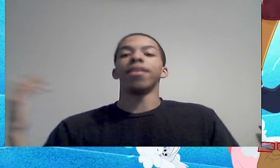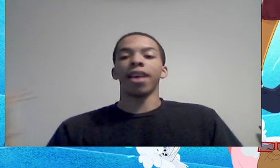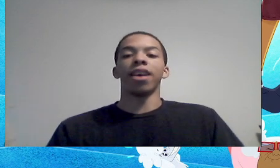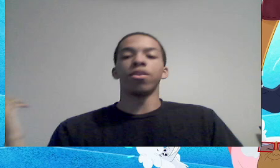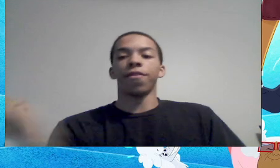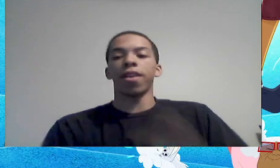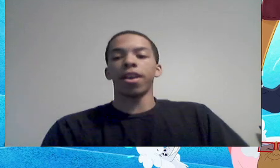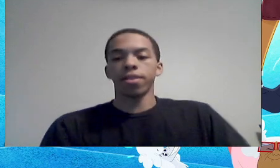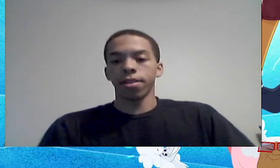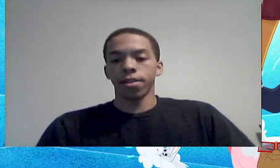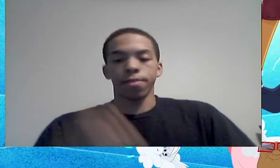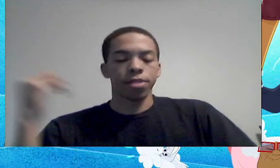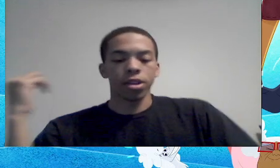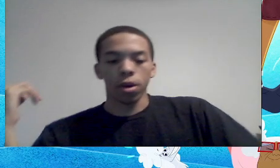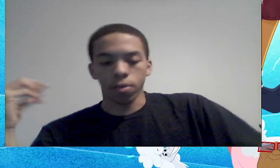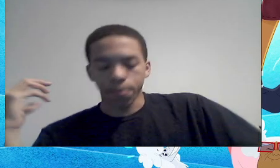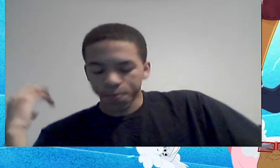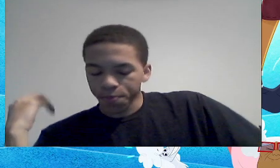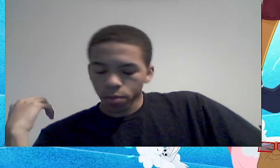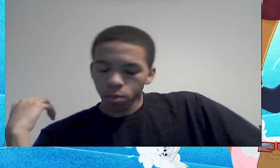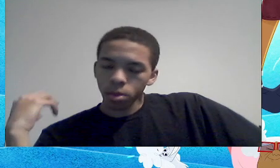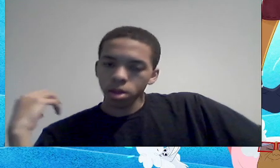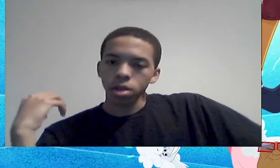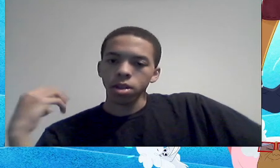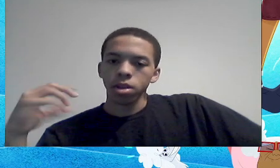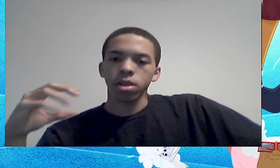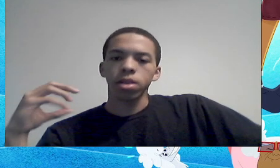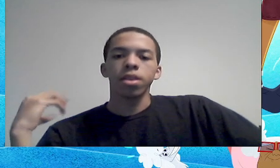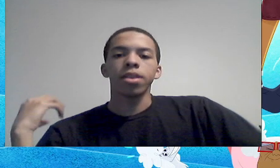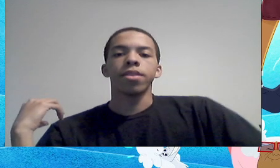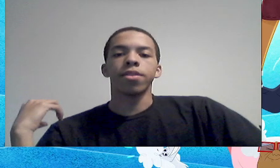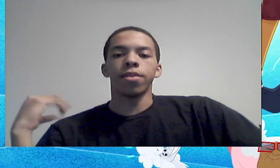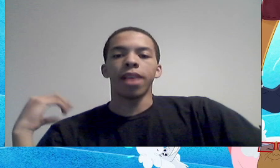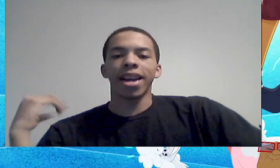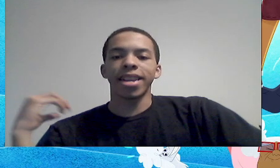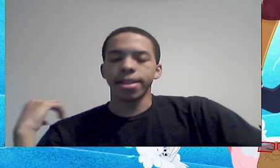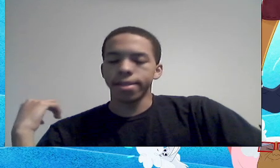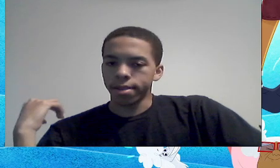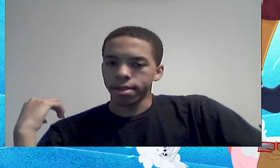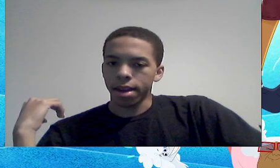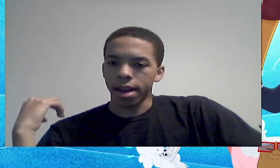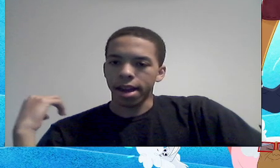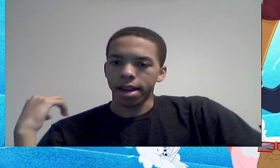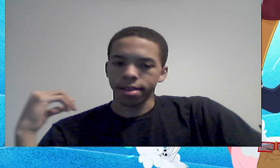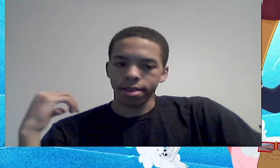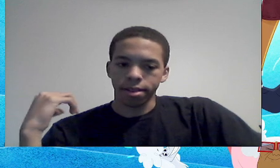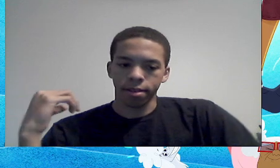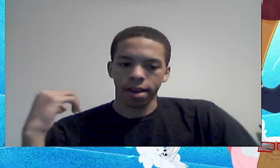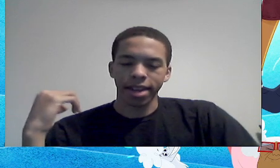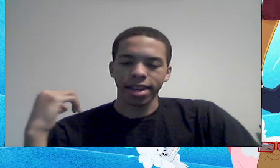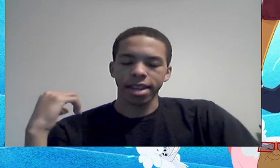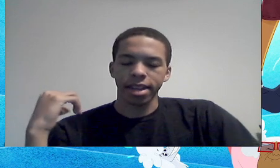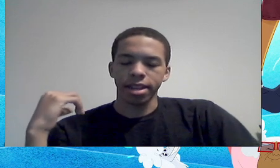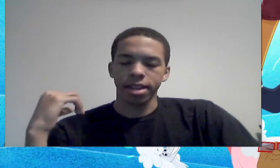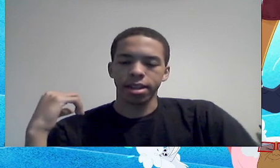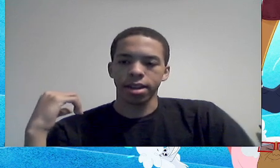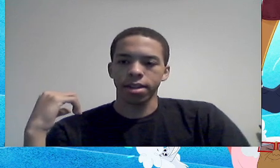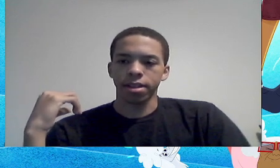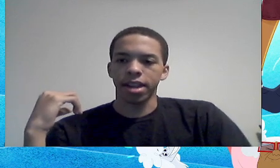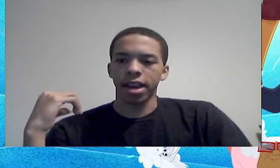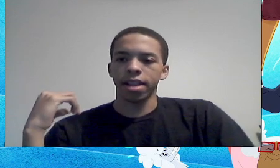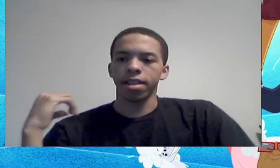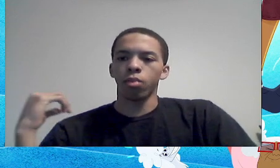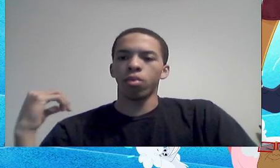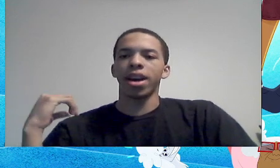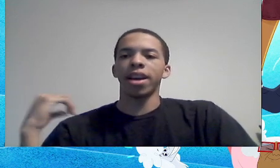like, guys would flock to her. So, so, so I can, so I can at least